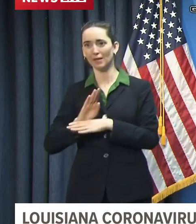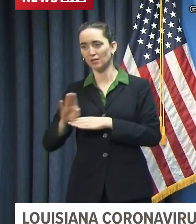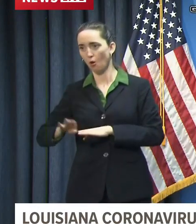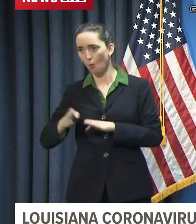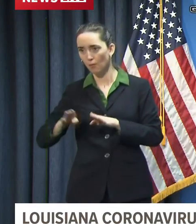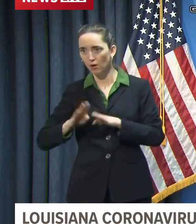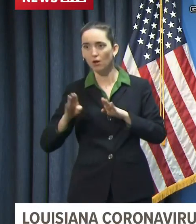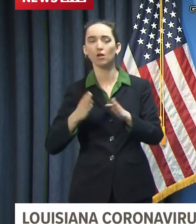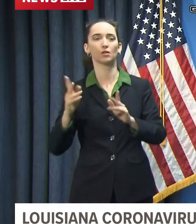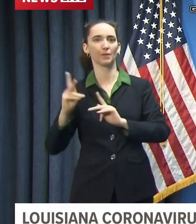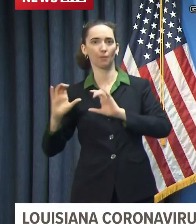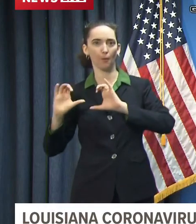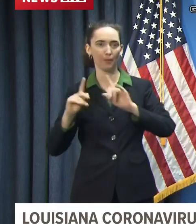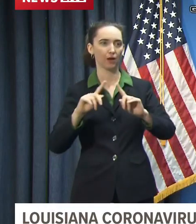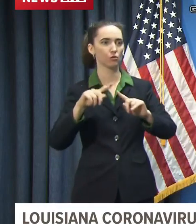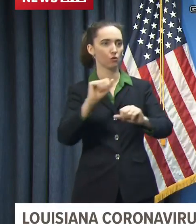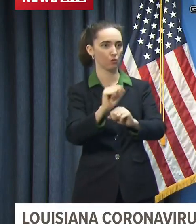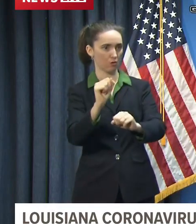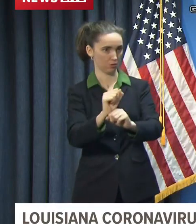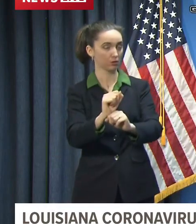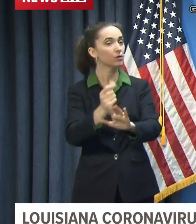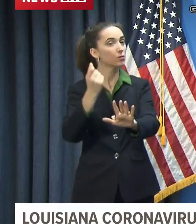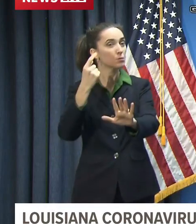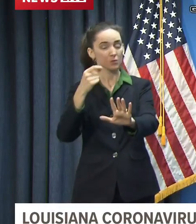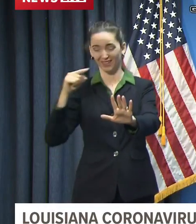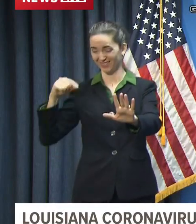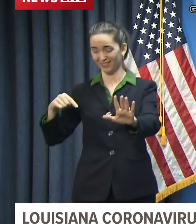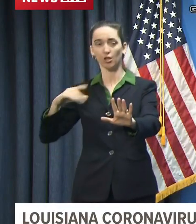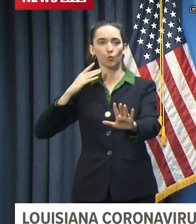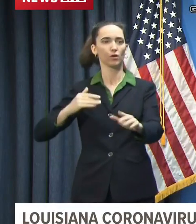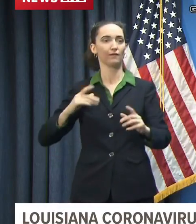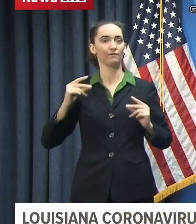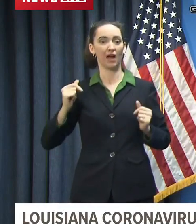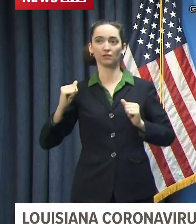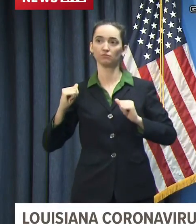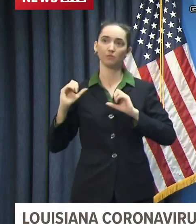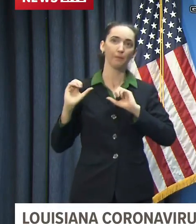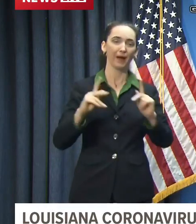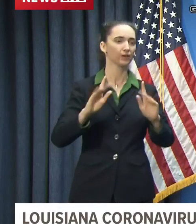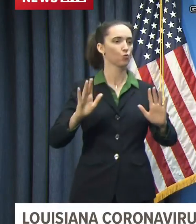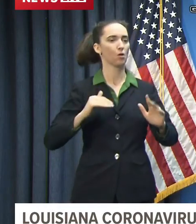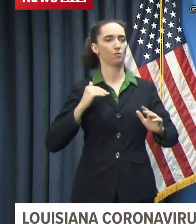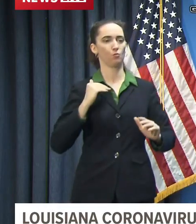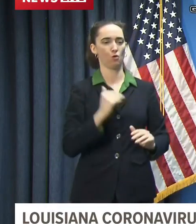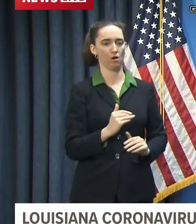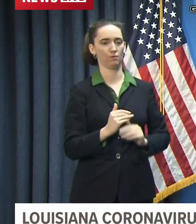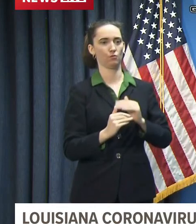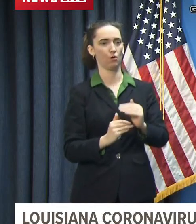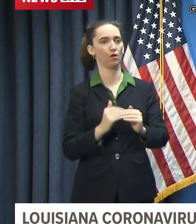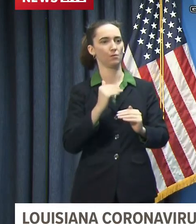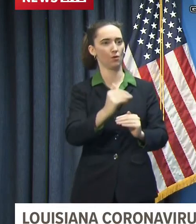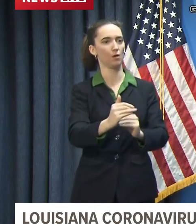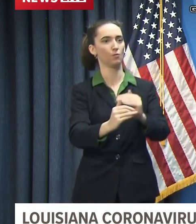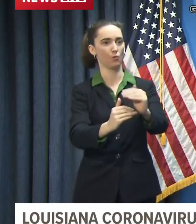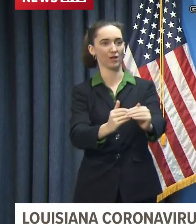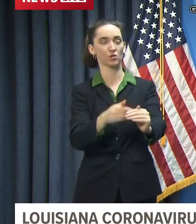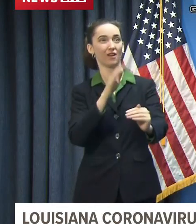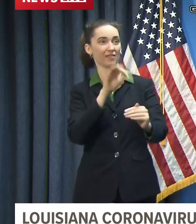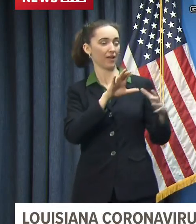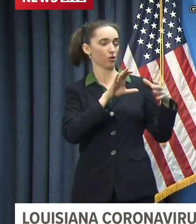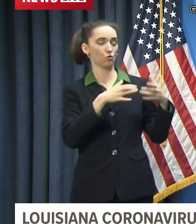going to to follow and this commission the louisiana the resilient louisiana commission i should say